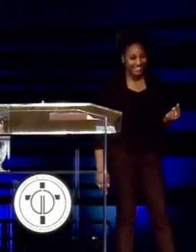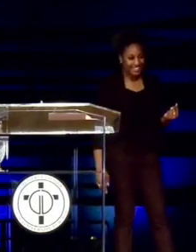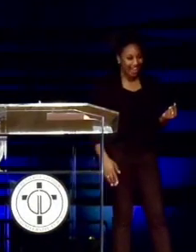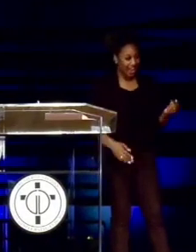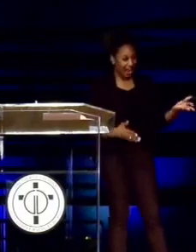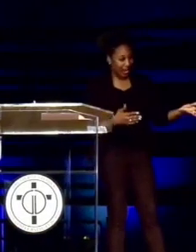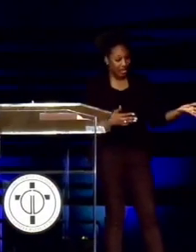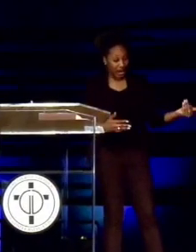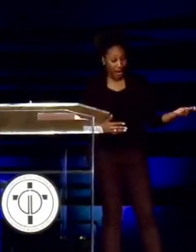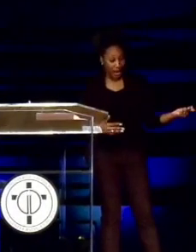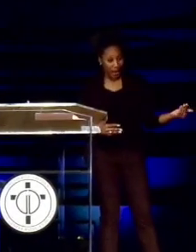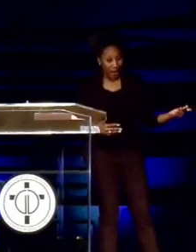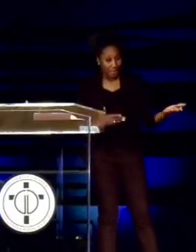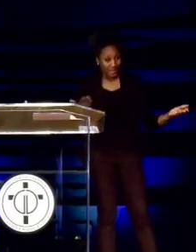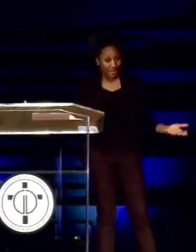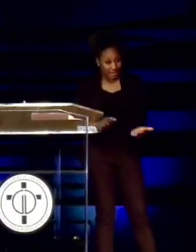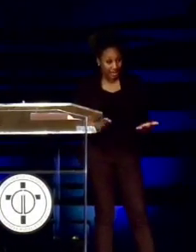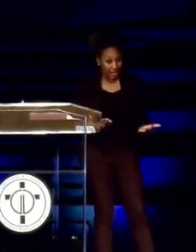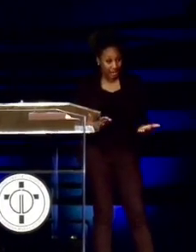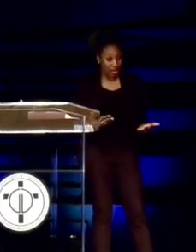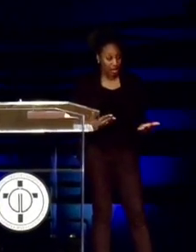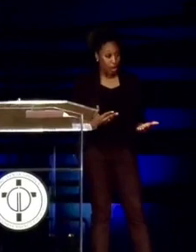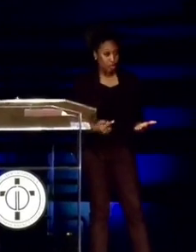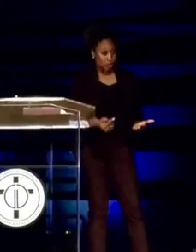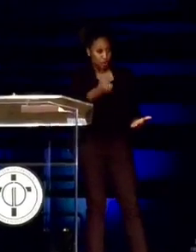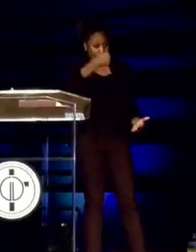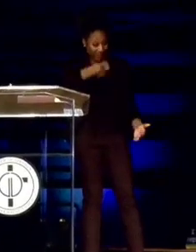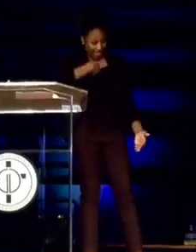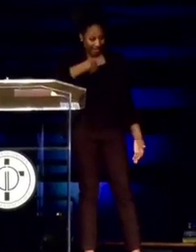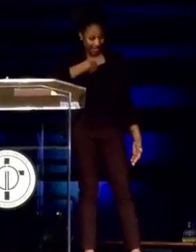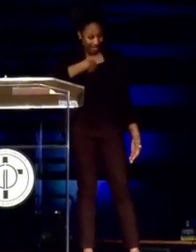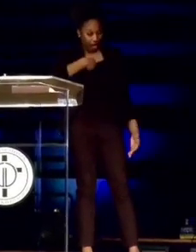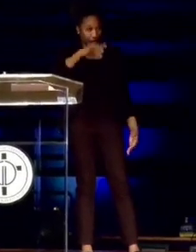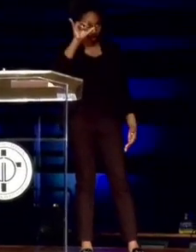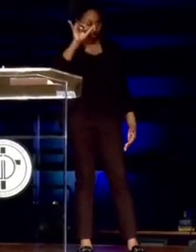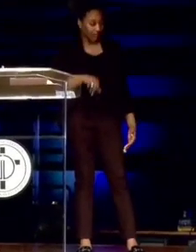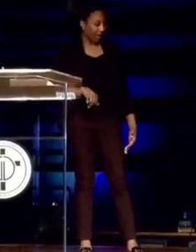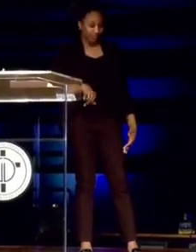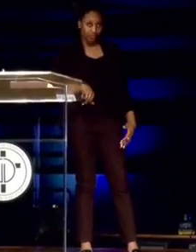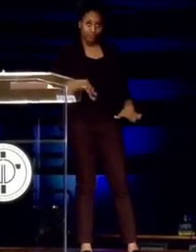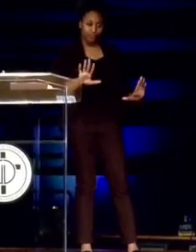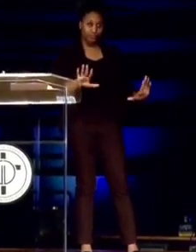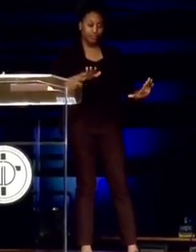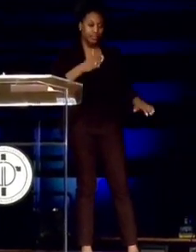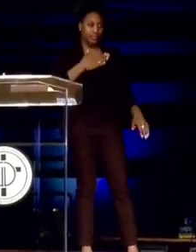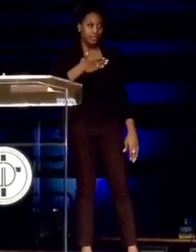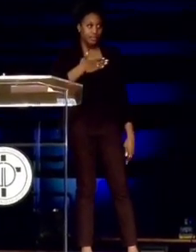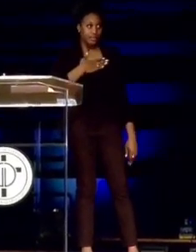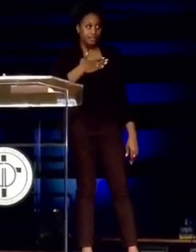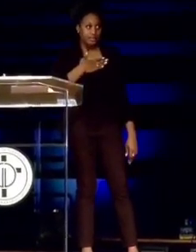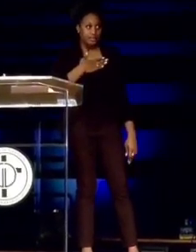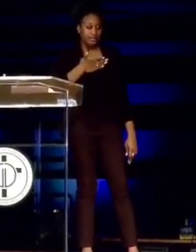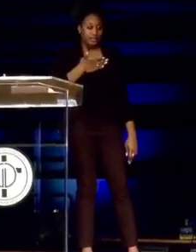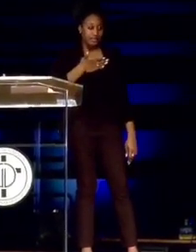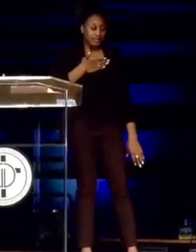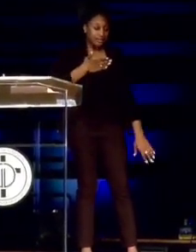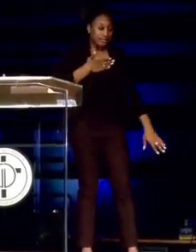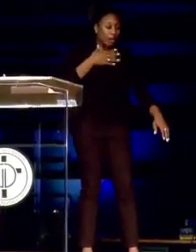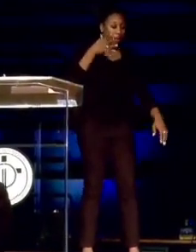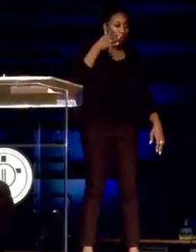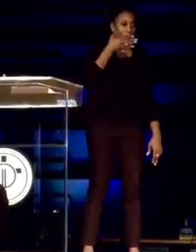Come here was all right. But to me, Brother Gerald, that's what made it bad. That's where you would smell the coffee on his breath.